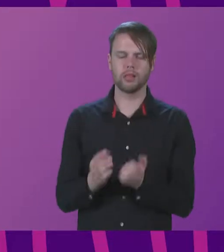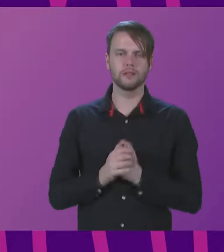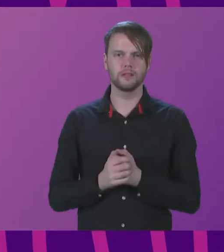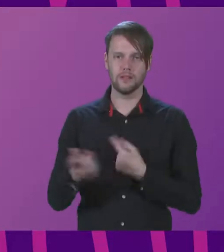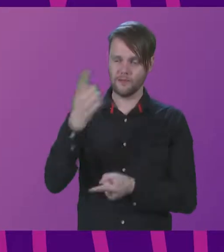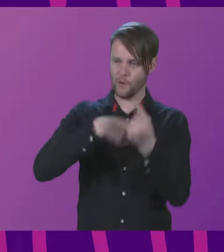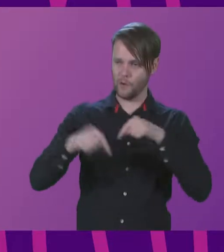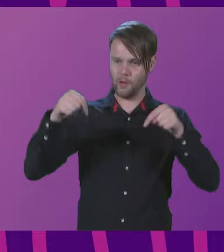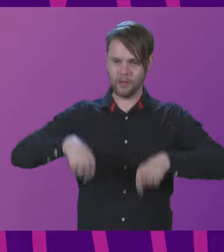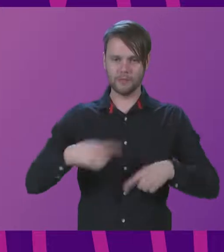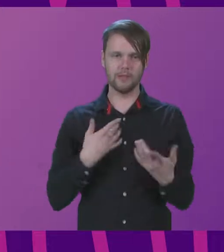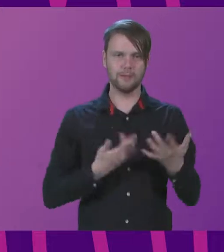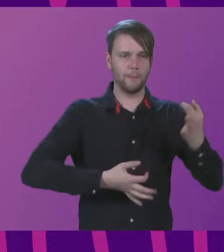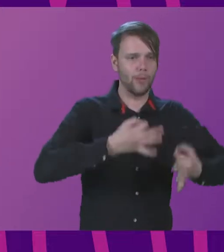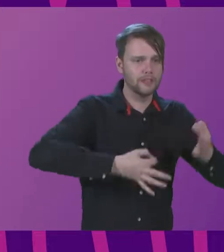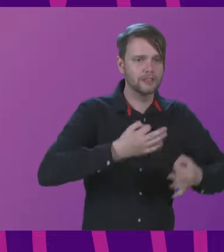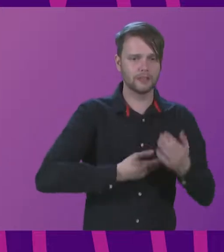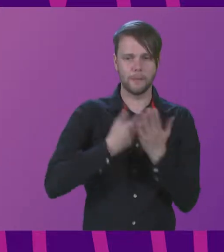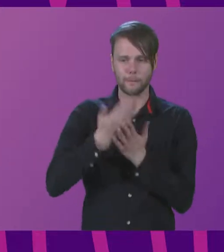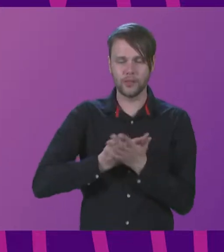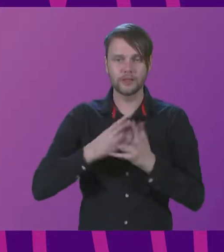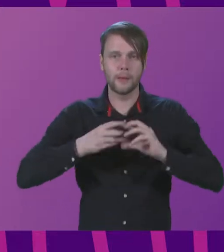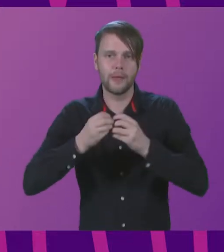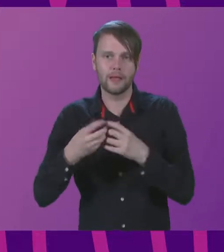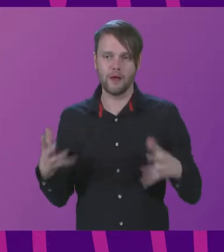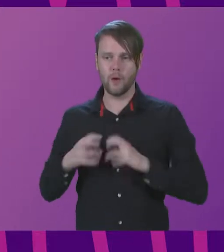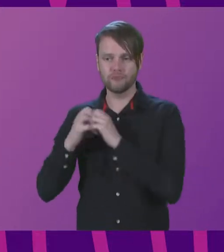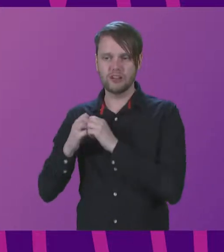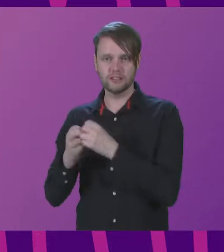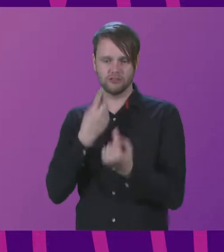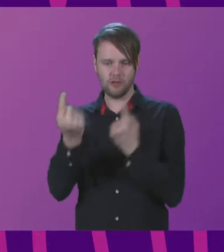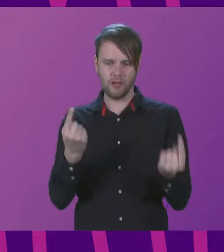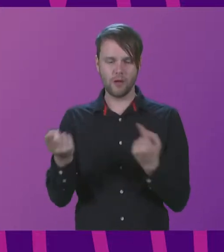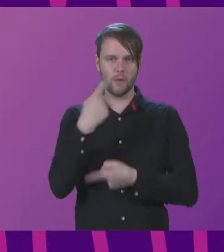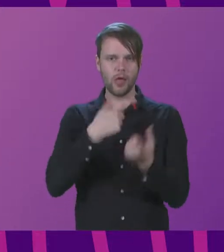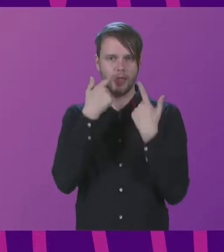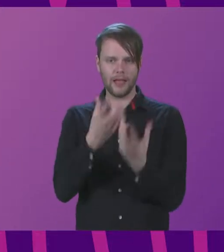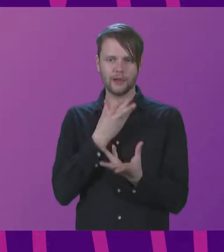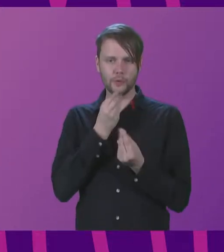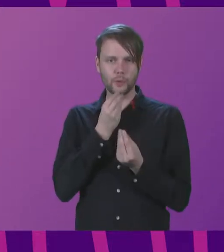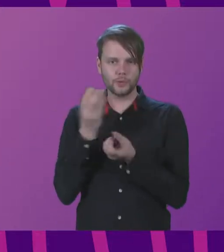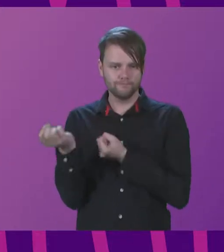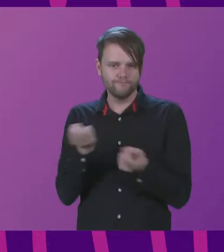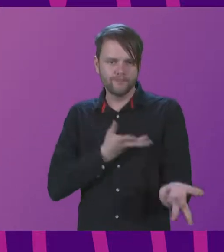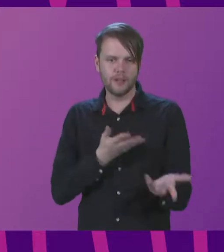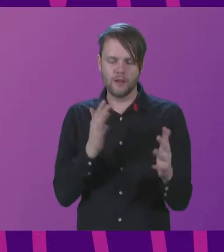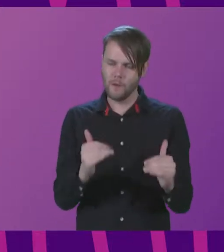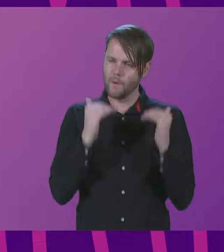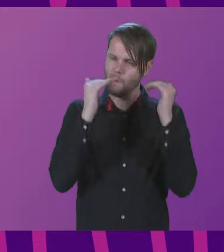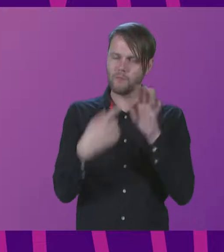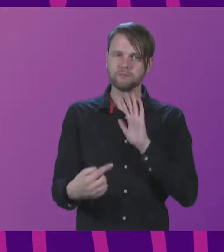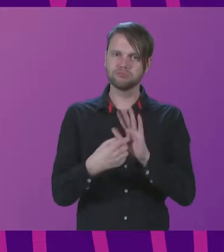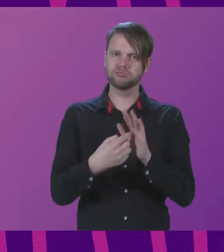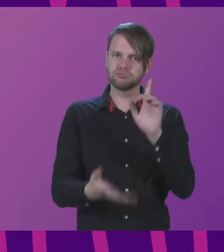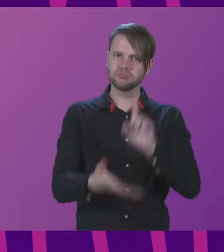in this room, whether we are politicians, policy makers or practitioners, can harness it to deliver profound and important